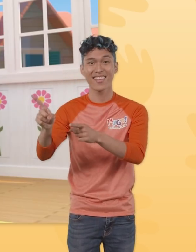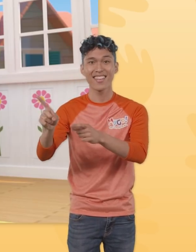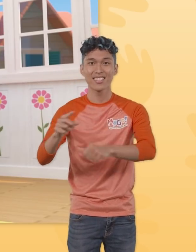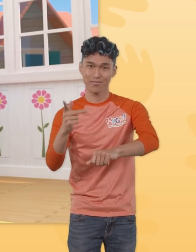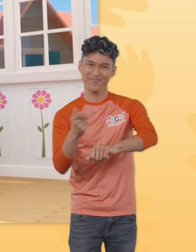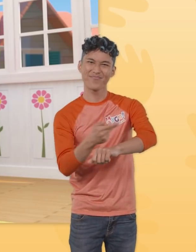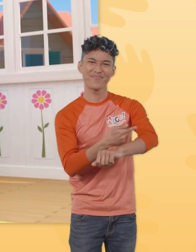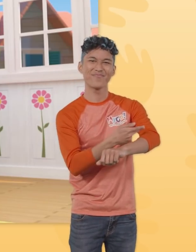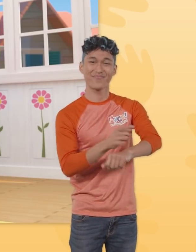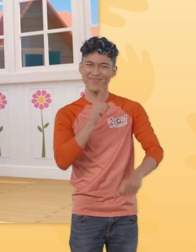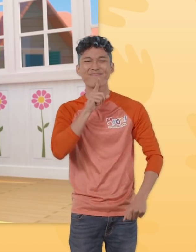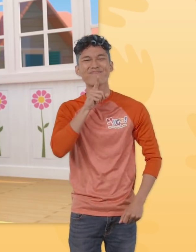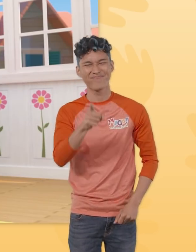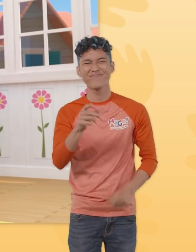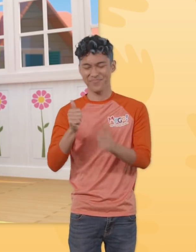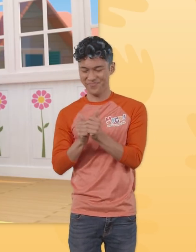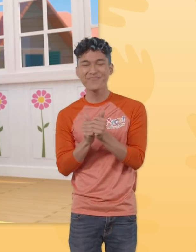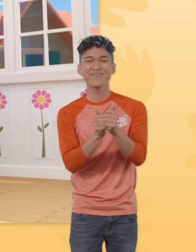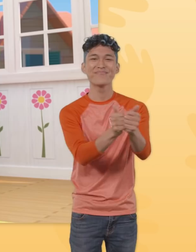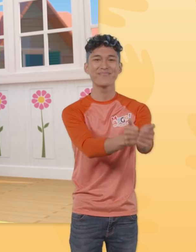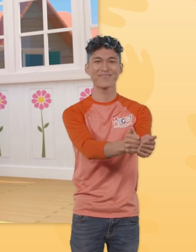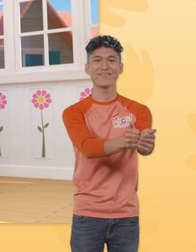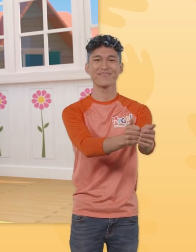The lamb was sure to go